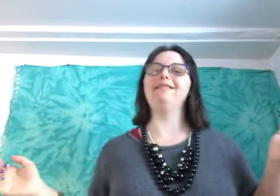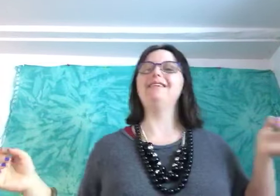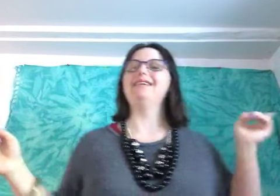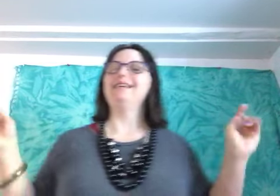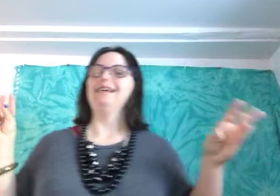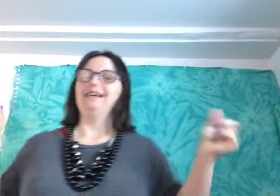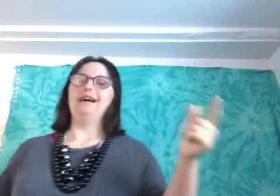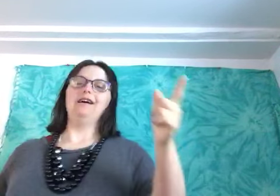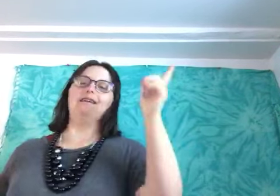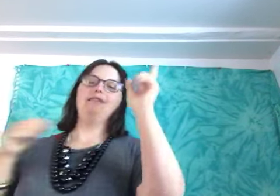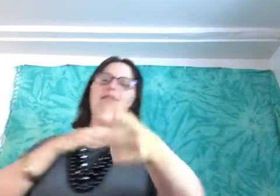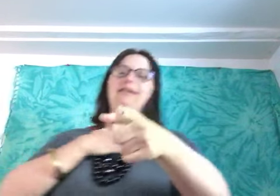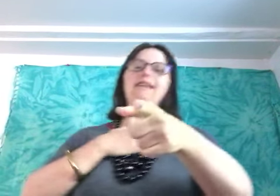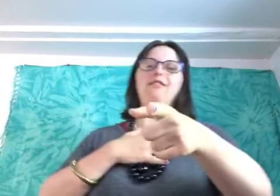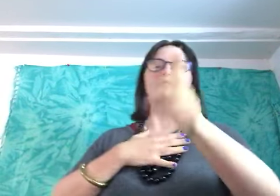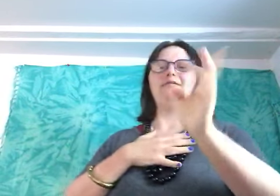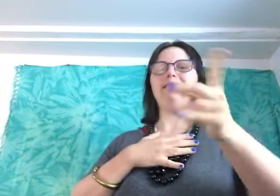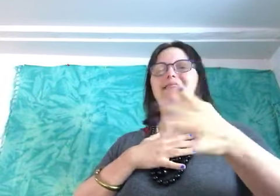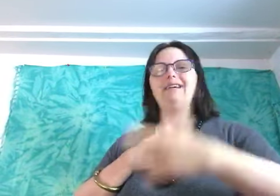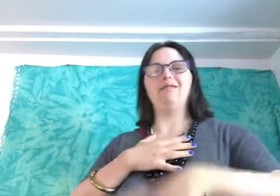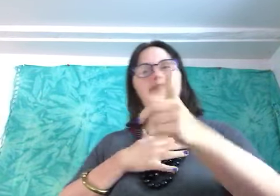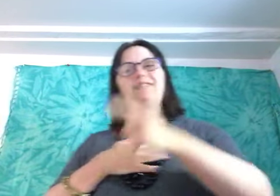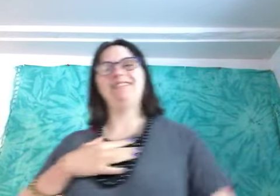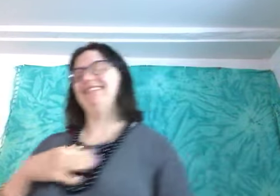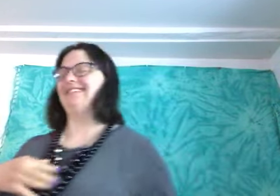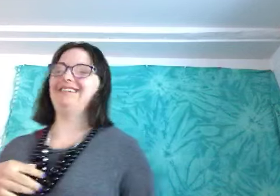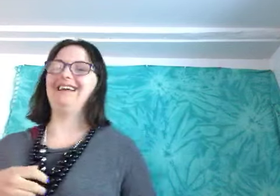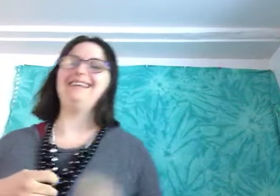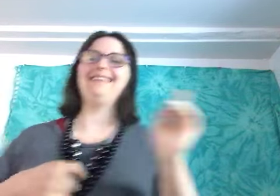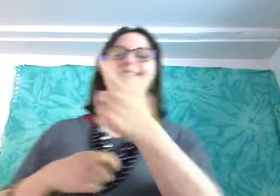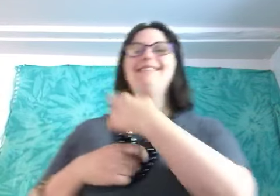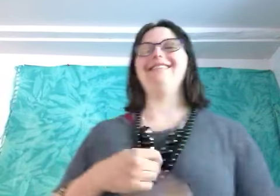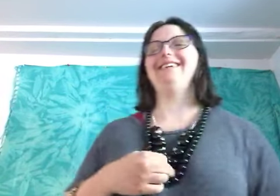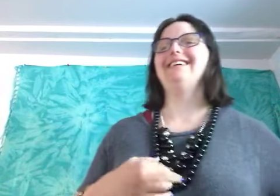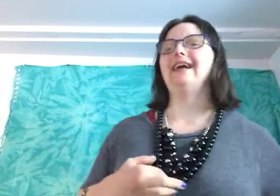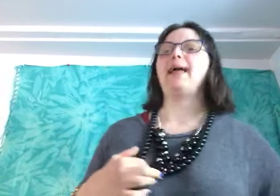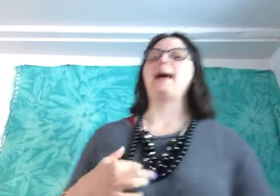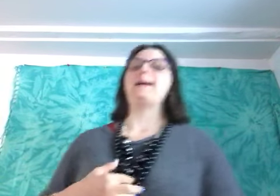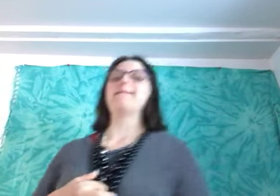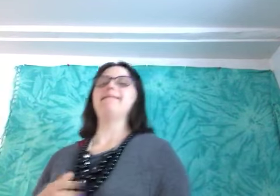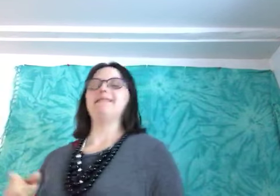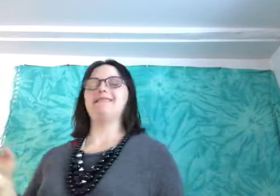oh and get your coffee and snack and whatever and let's get started so